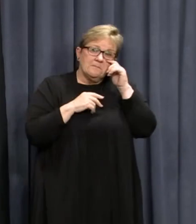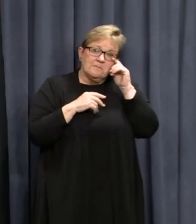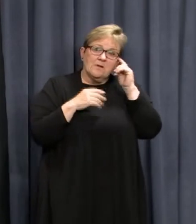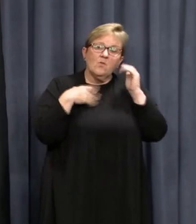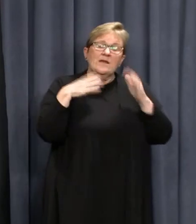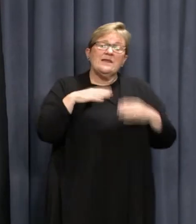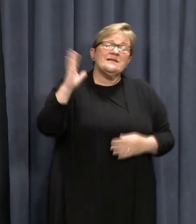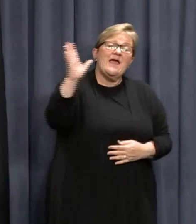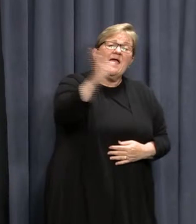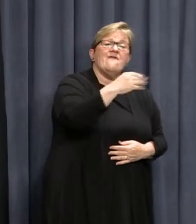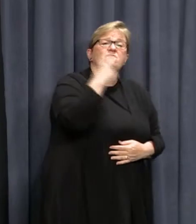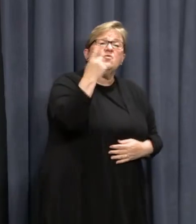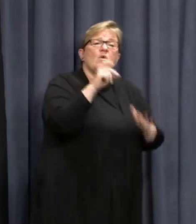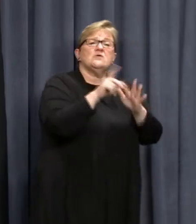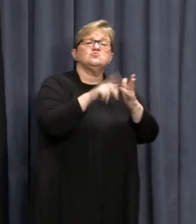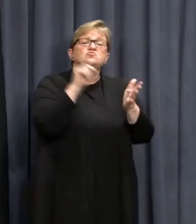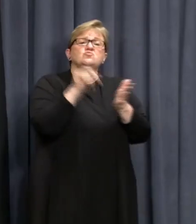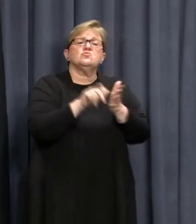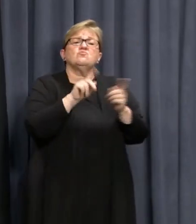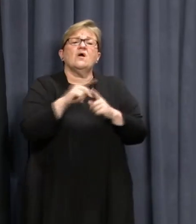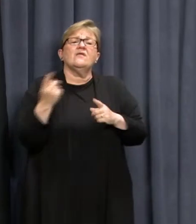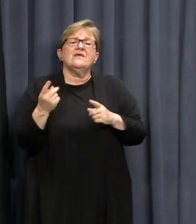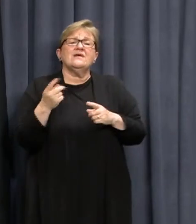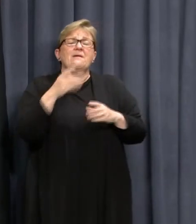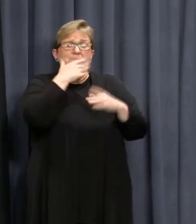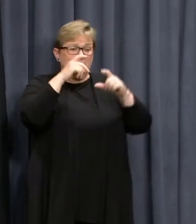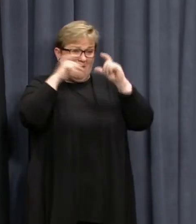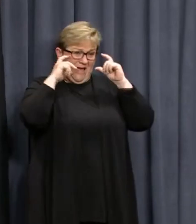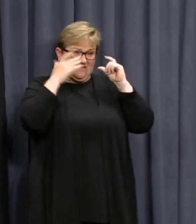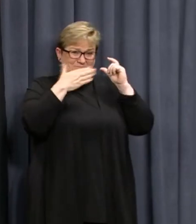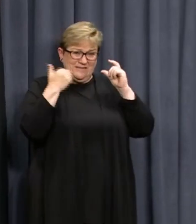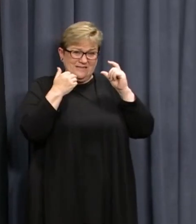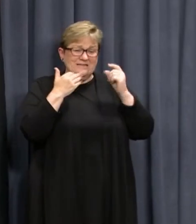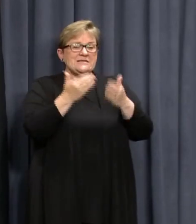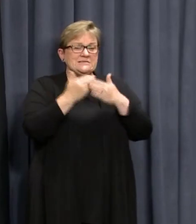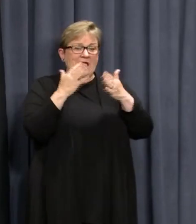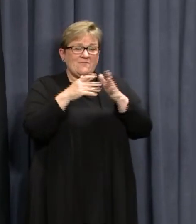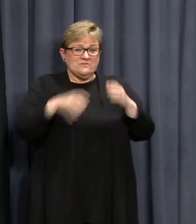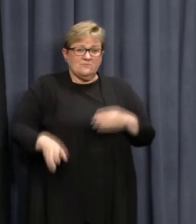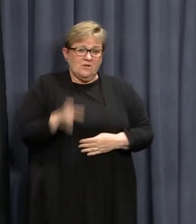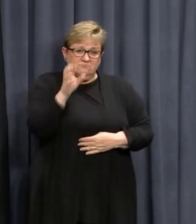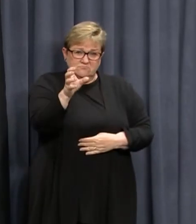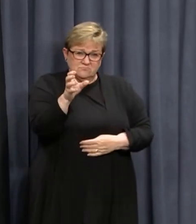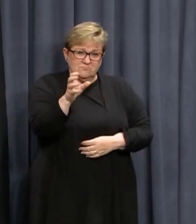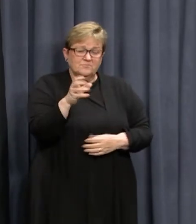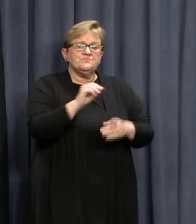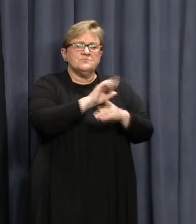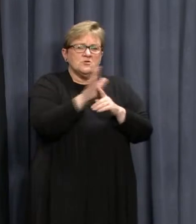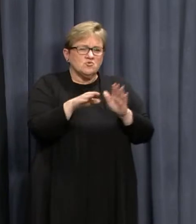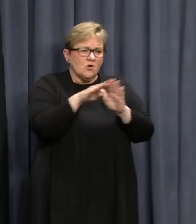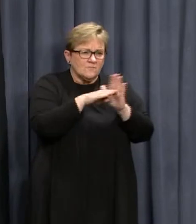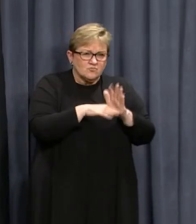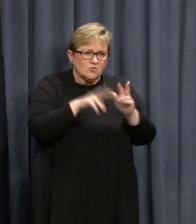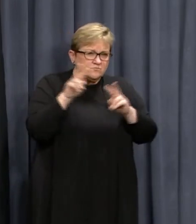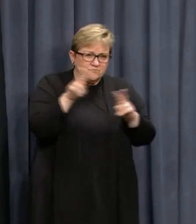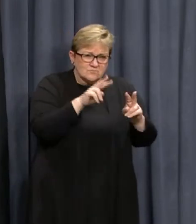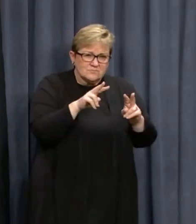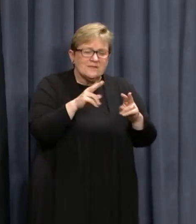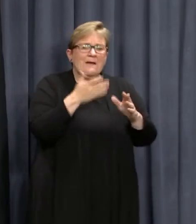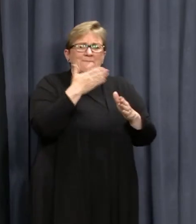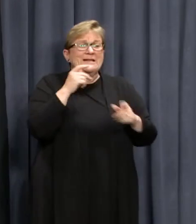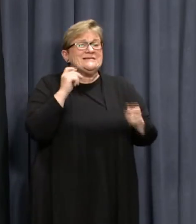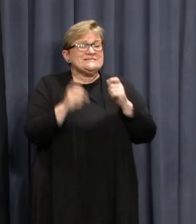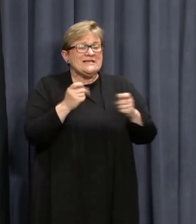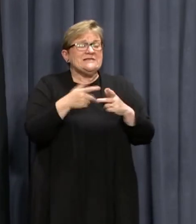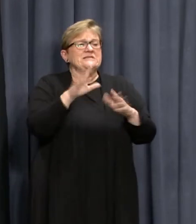We need everyone to do the right thing here. Wear your mask, use SafeWA, practice the COVID Safe principles and get